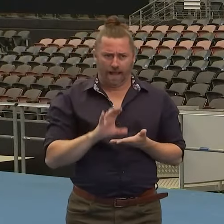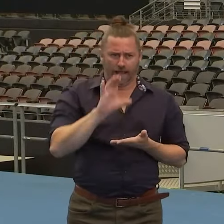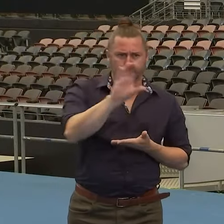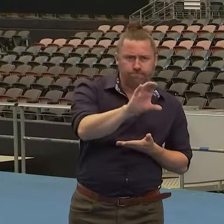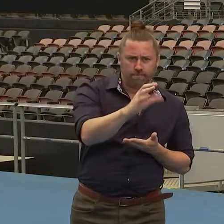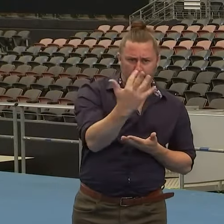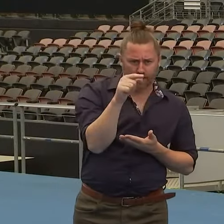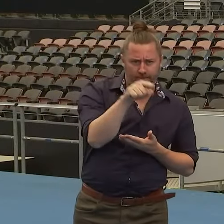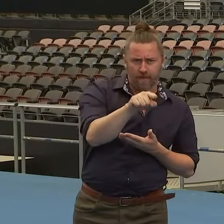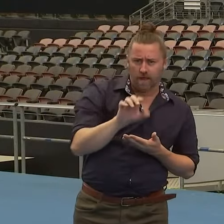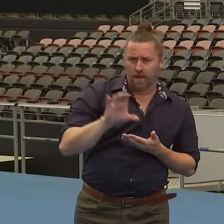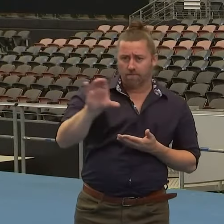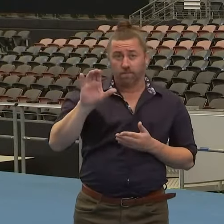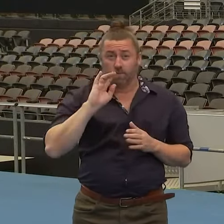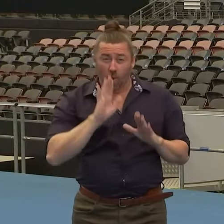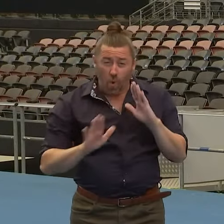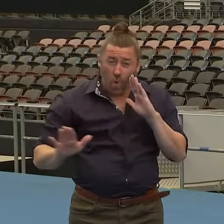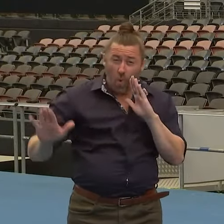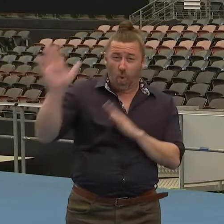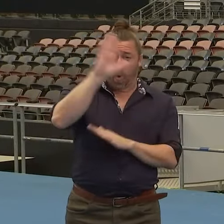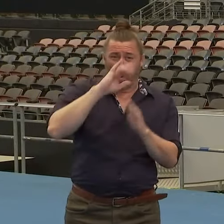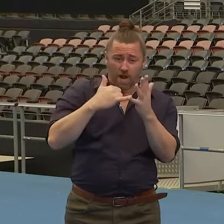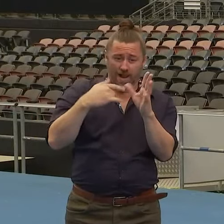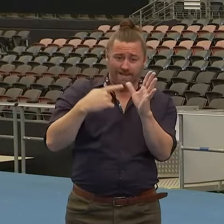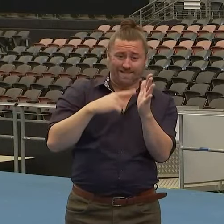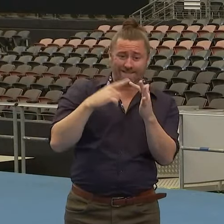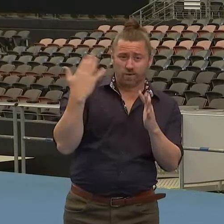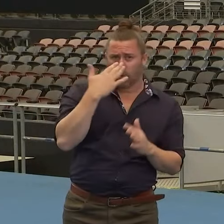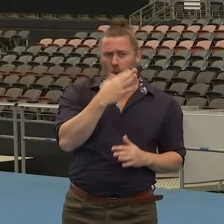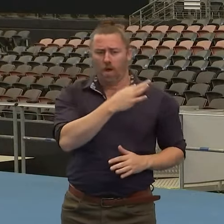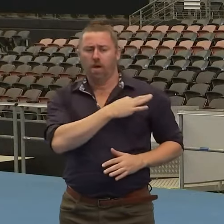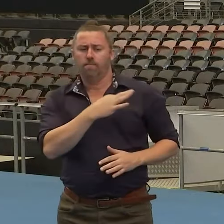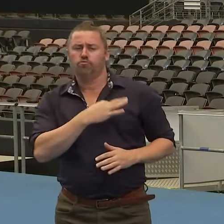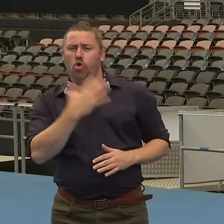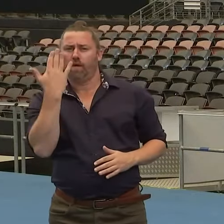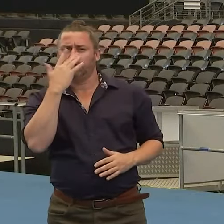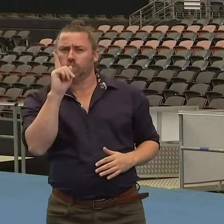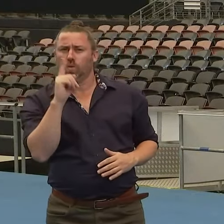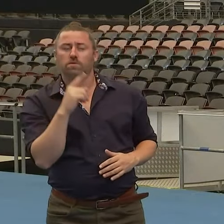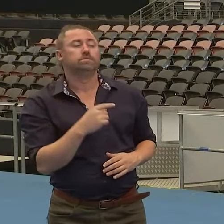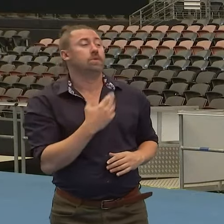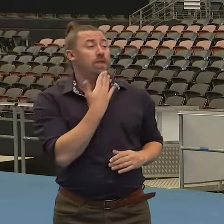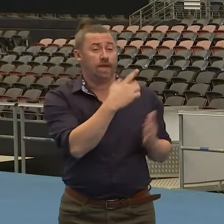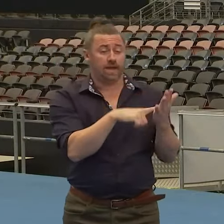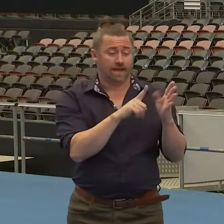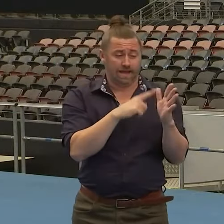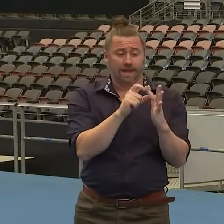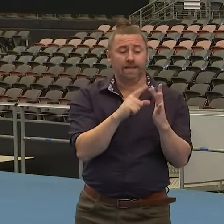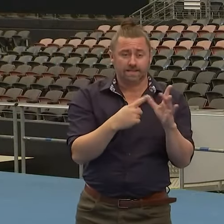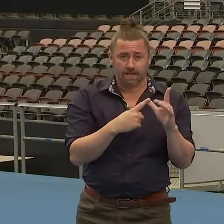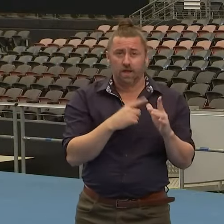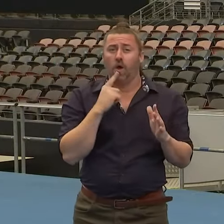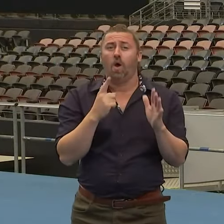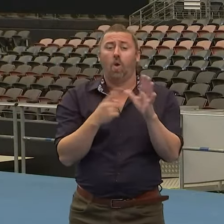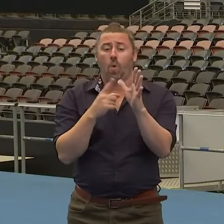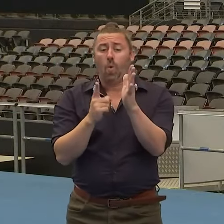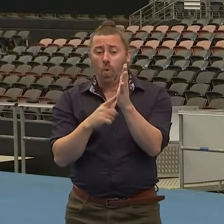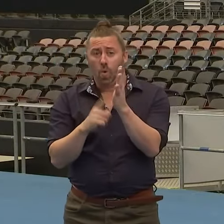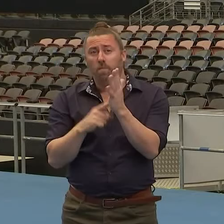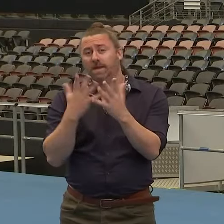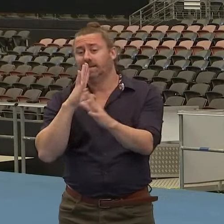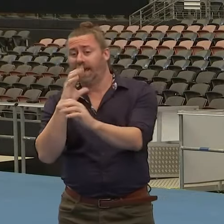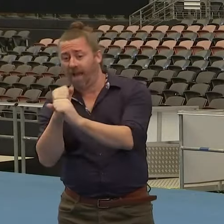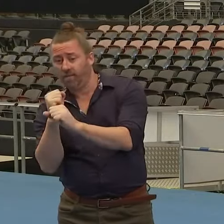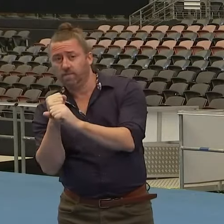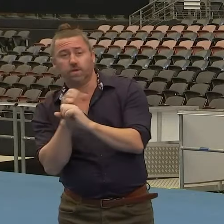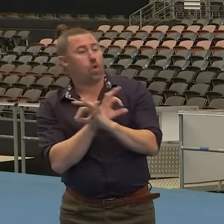Yeah, that's a good question, Lydia. They will go to all schools, government and non